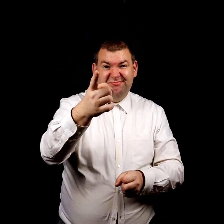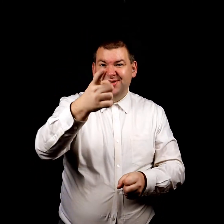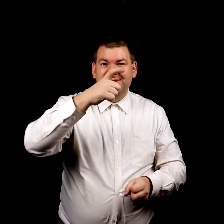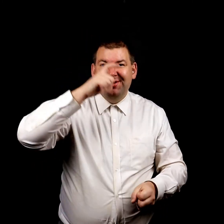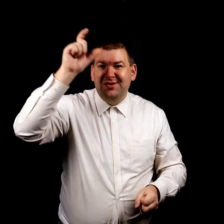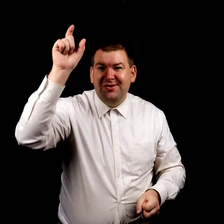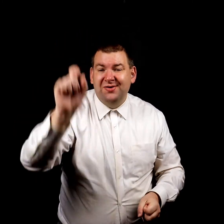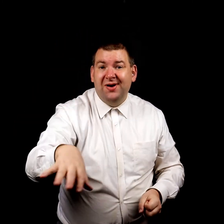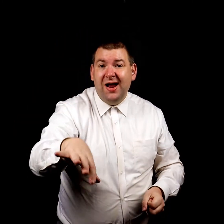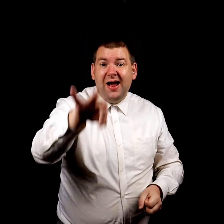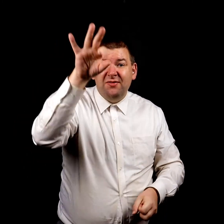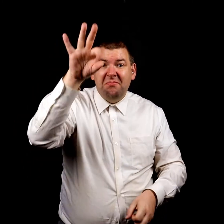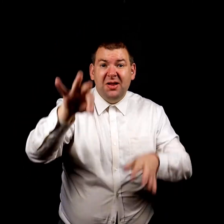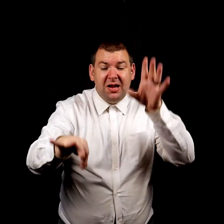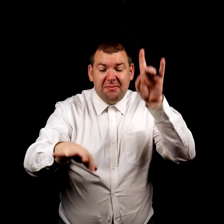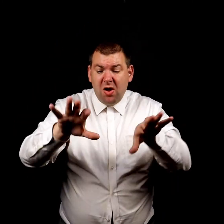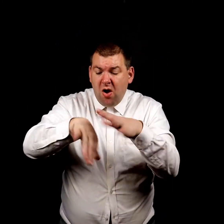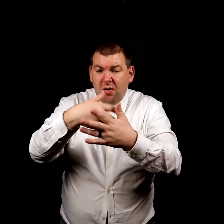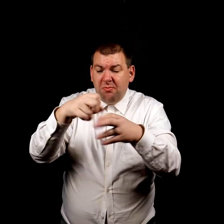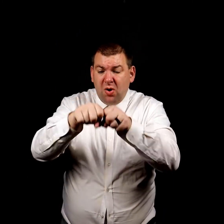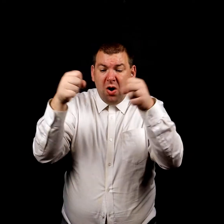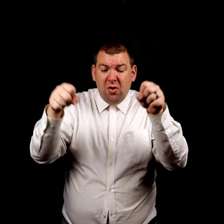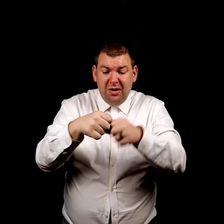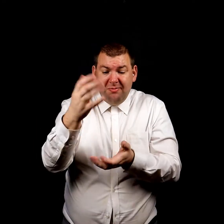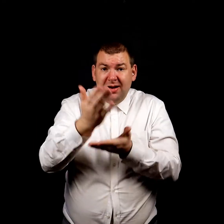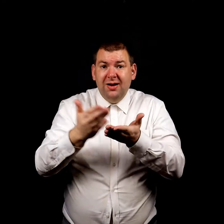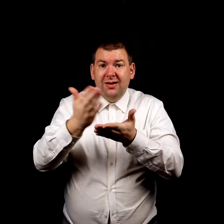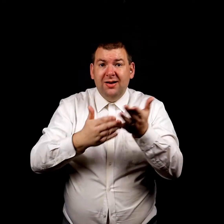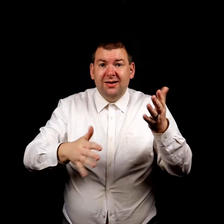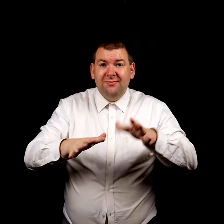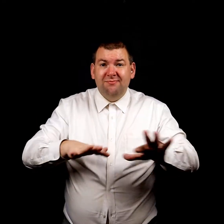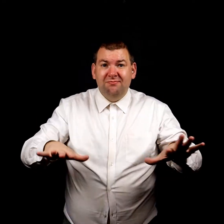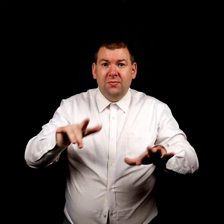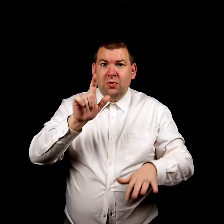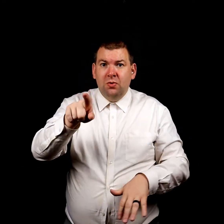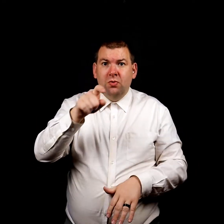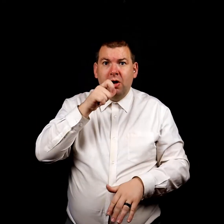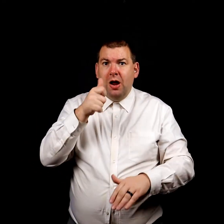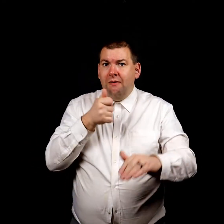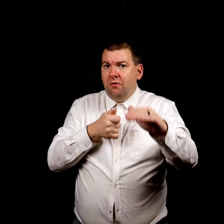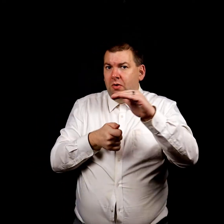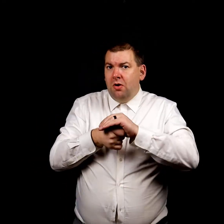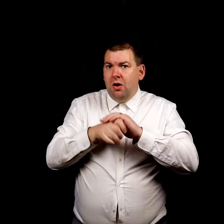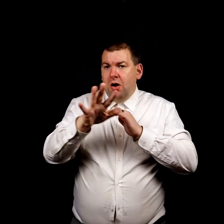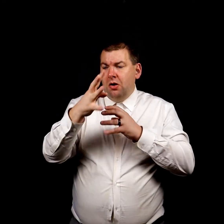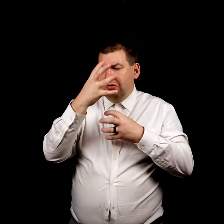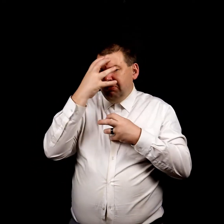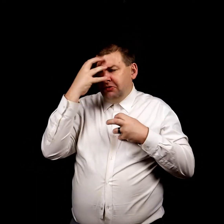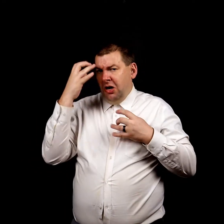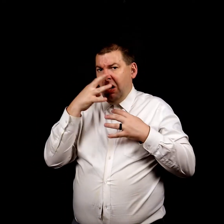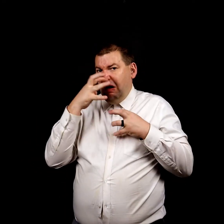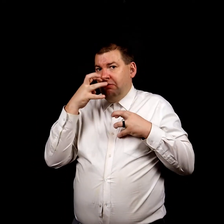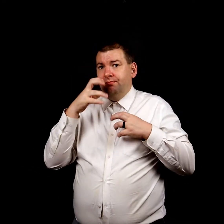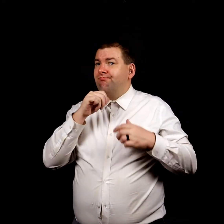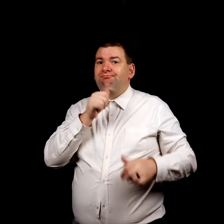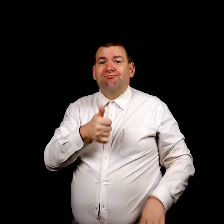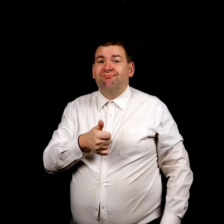You don't have to pick up all the broken pieces. You don't have to try to cover up the scars.